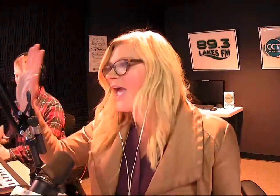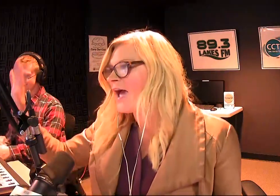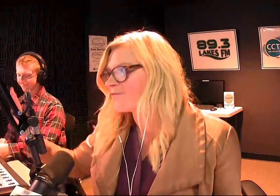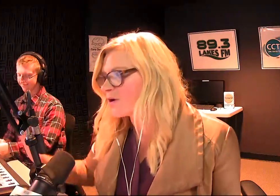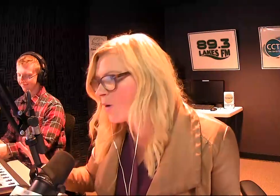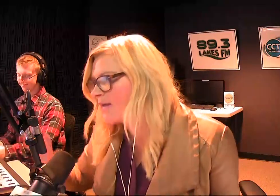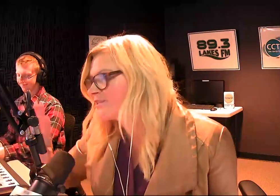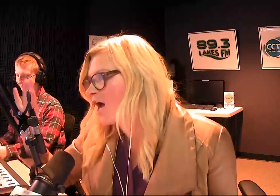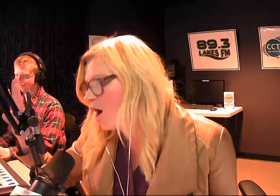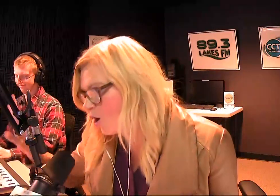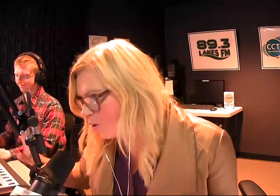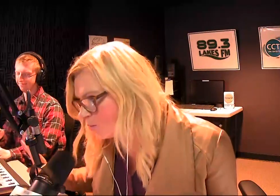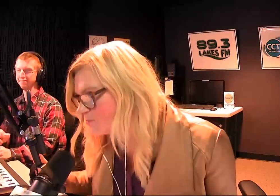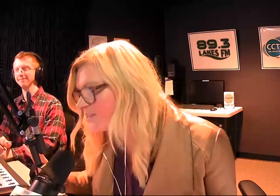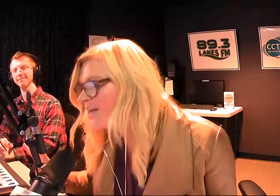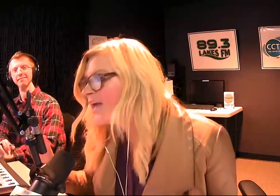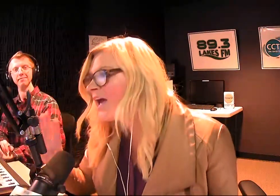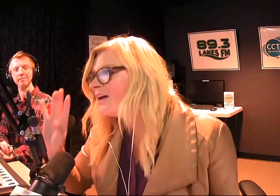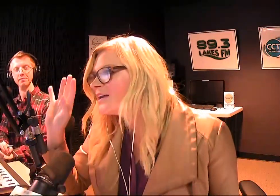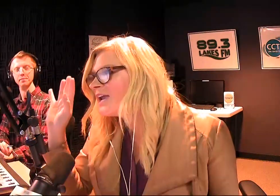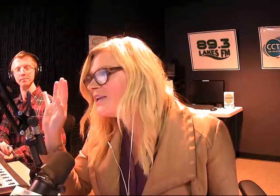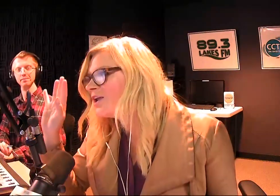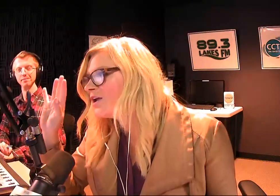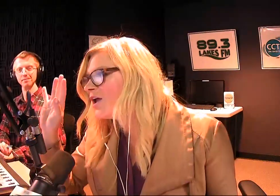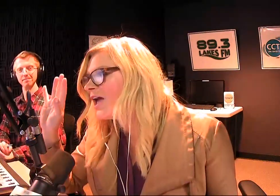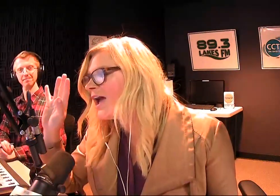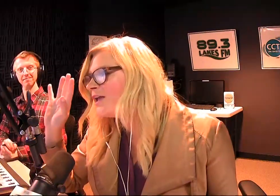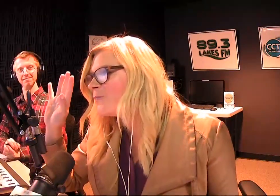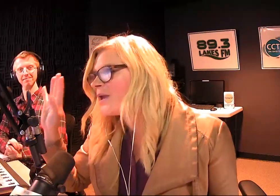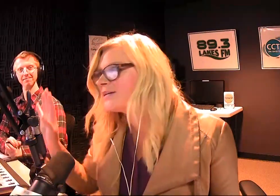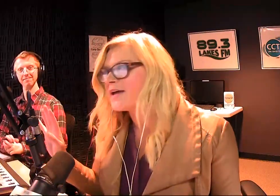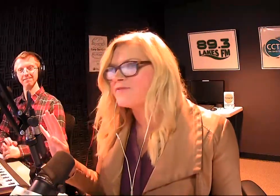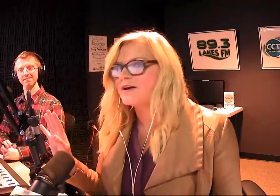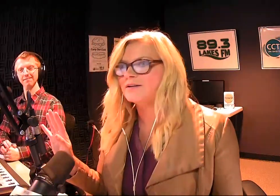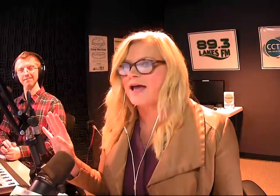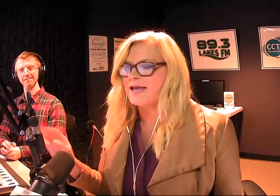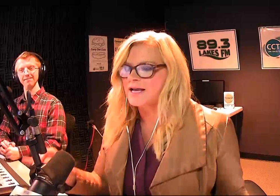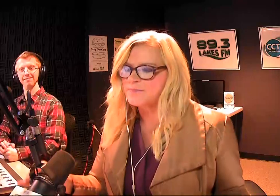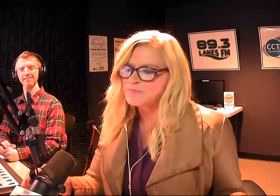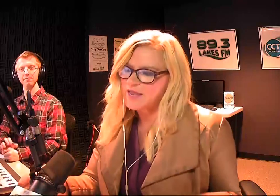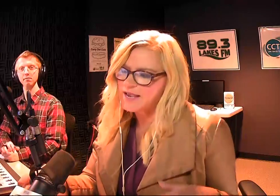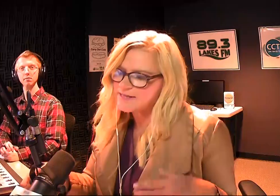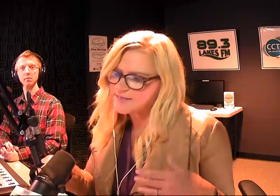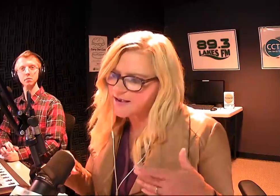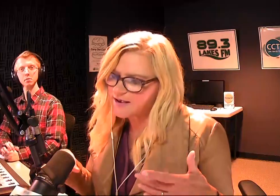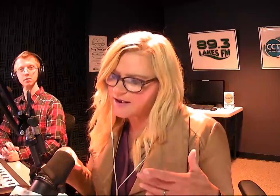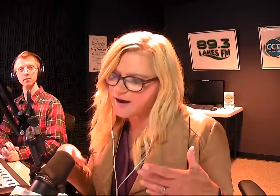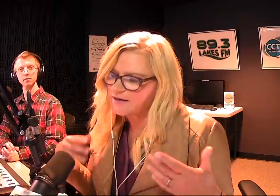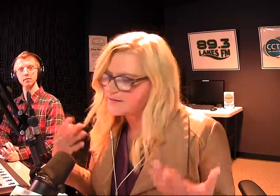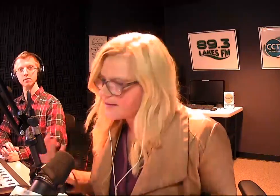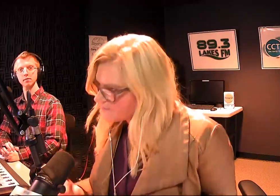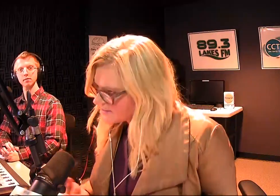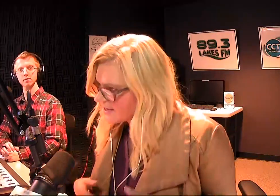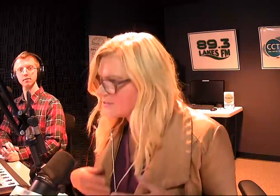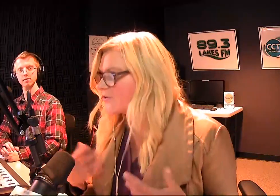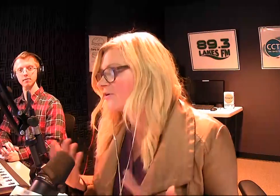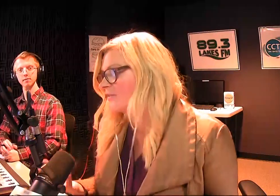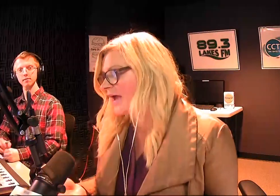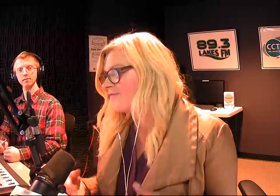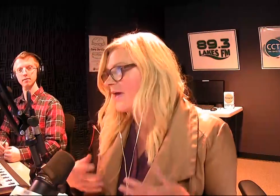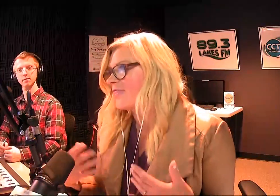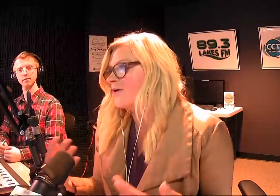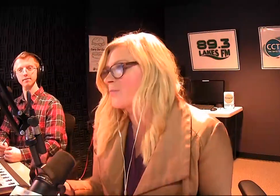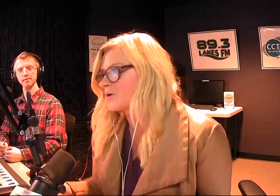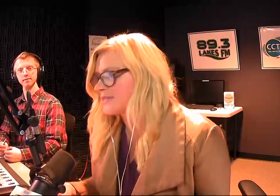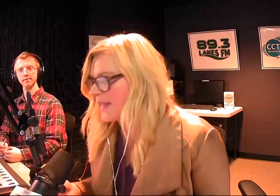and everyone's homes. Can you? Because I feel like it's a glimpse into